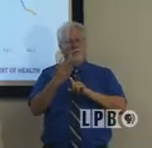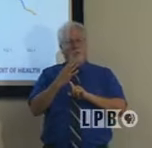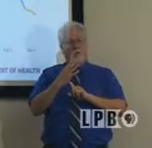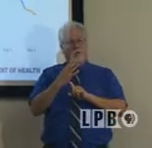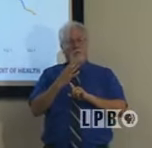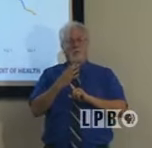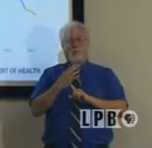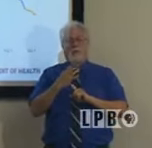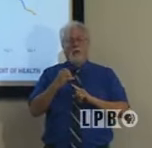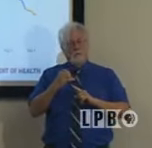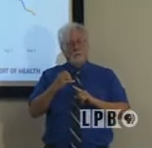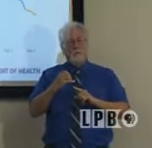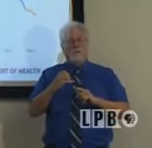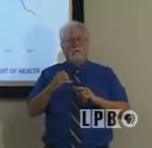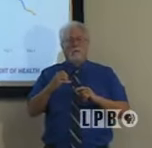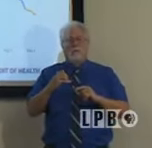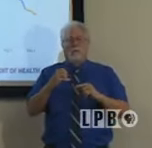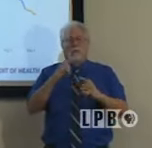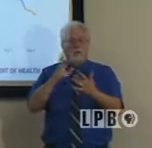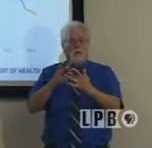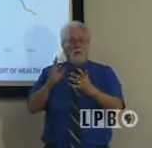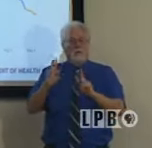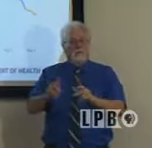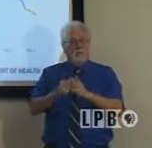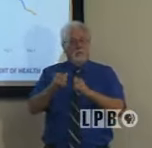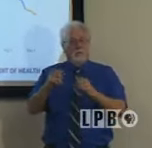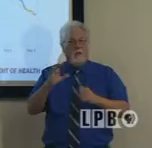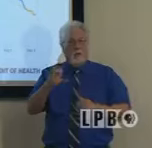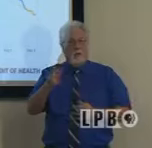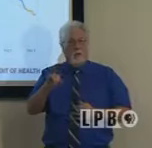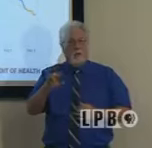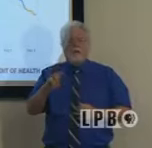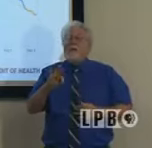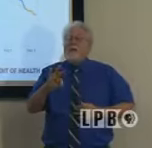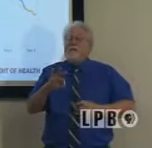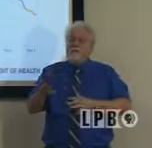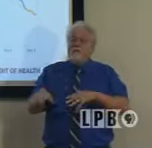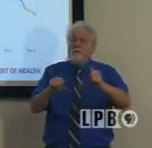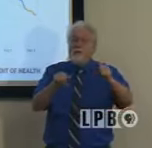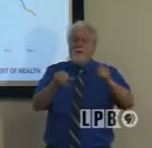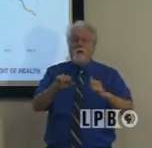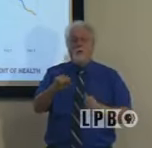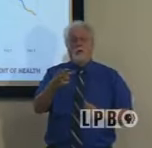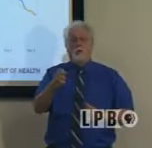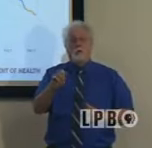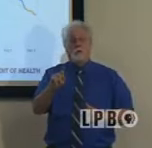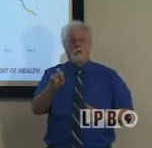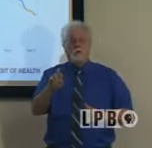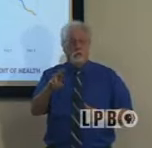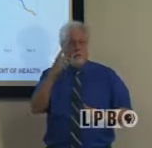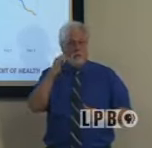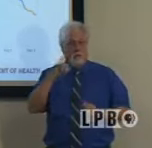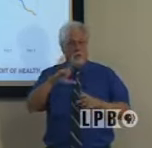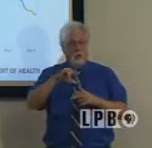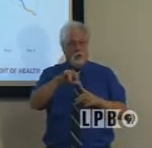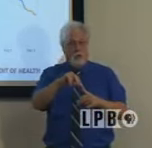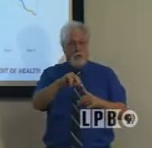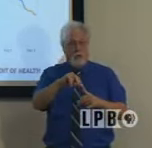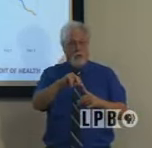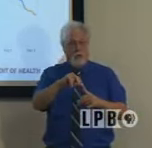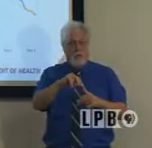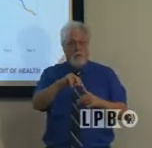to someone and are close contact of someone with COVID. And if you've been evacuated or sheltering because of Hurricane Laura,